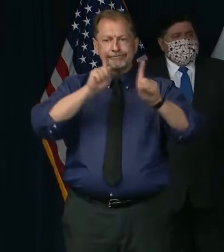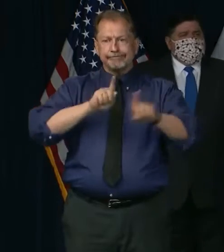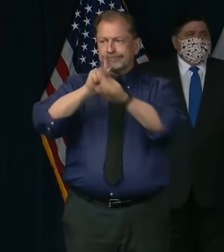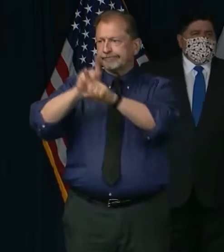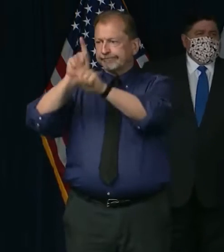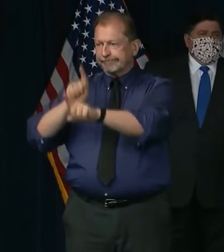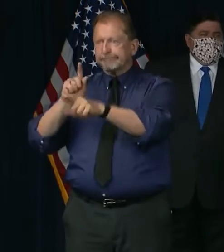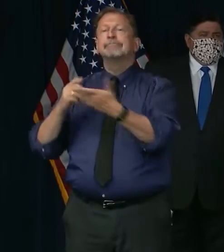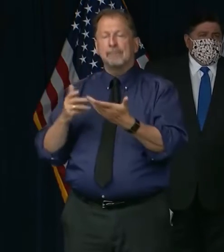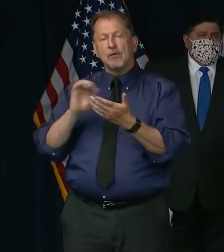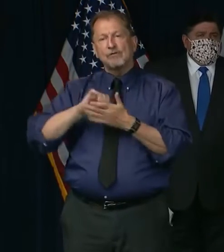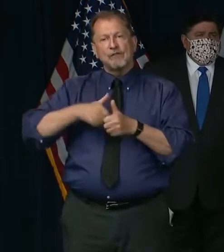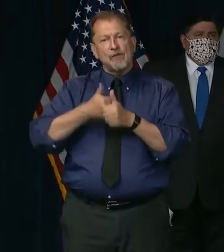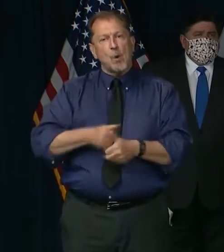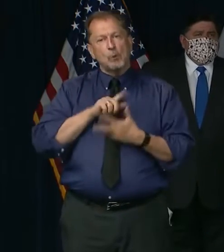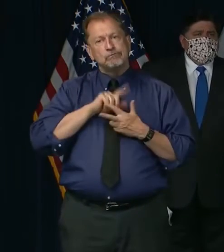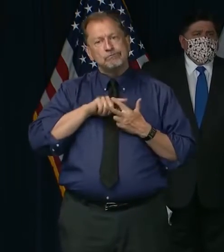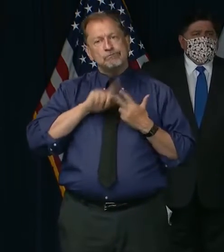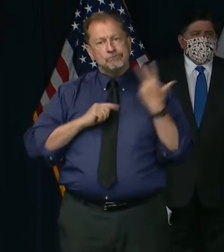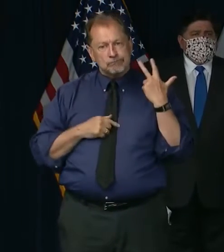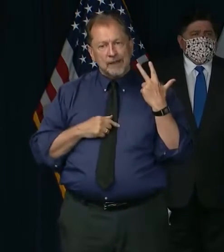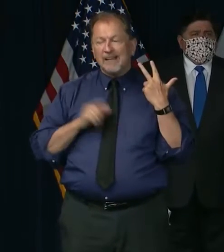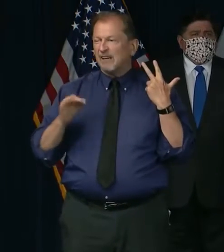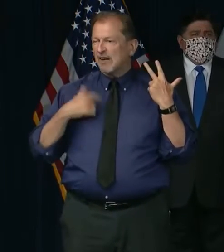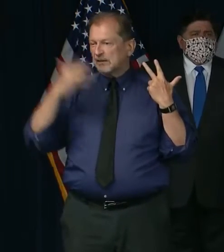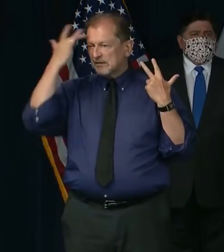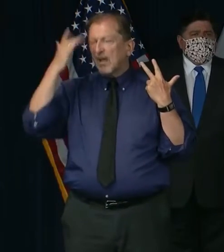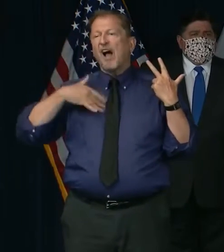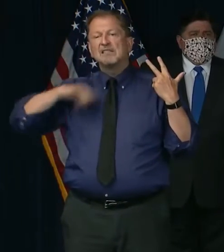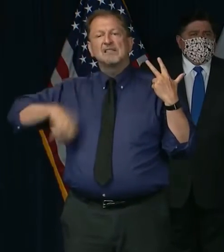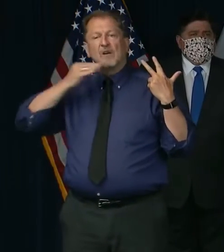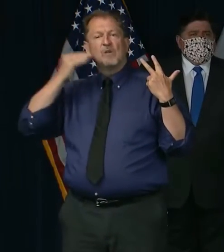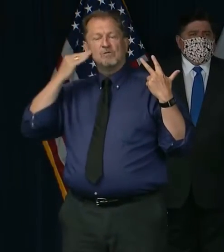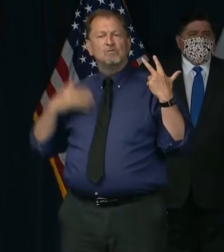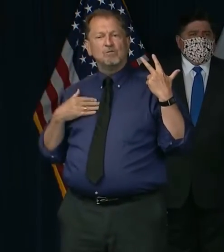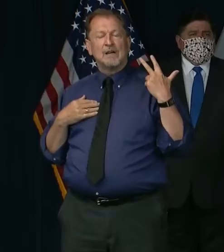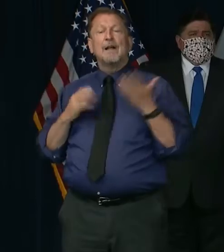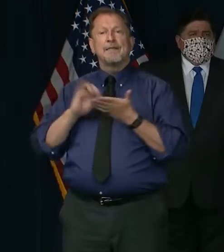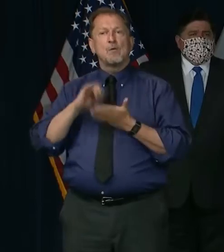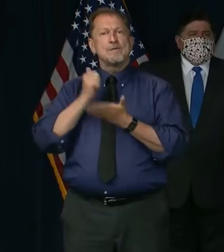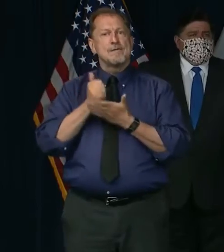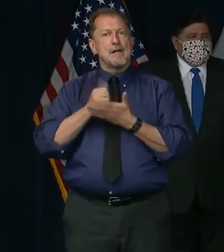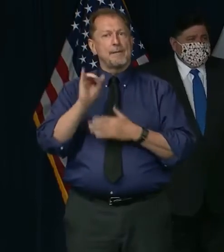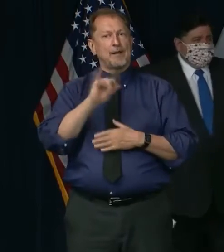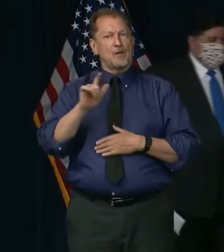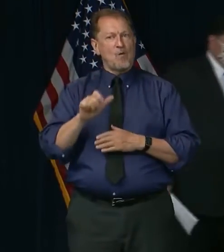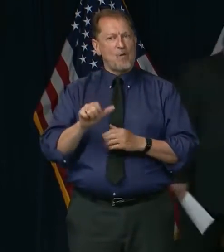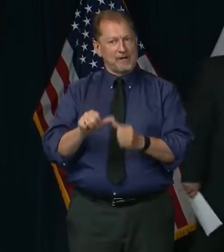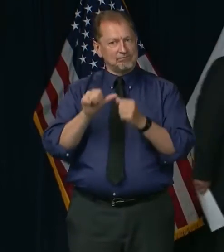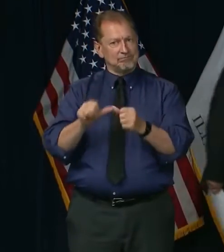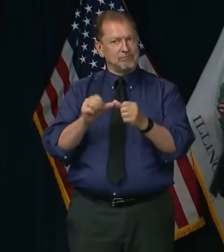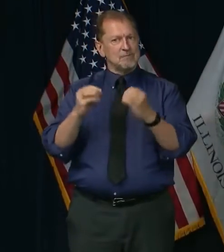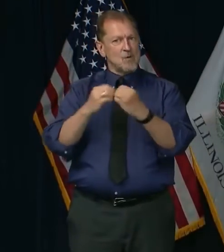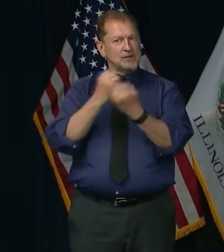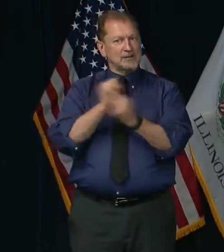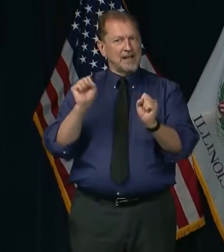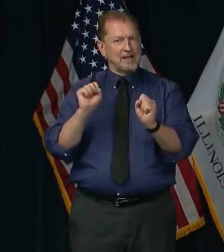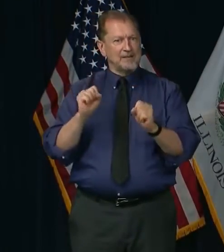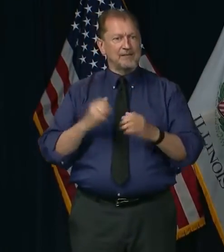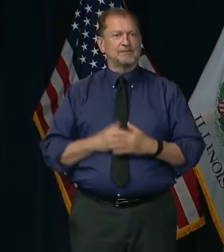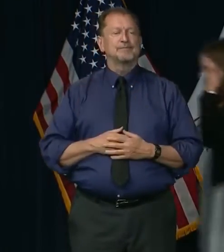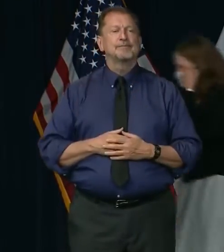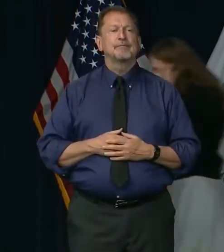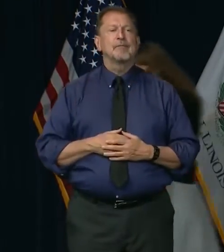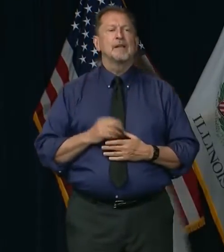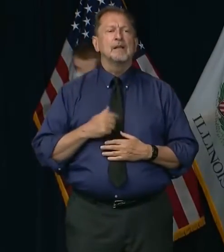And I think we have to take advantage of the numbers that look so great for Illinois. Perfect. Thank you, doctor. This question from Greg